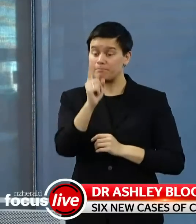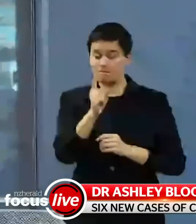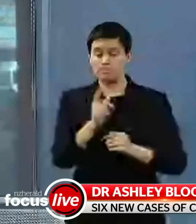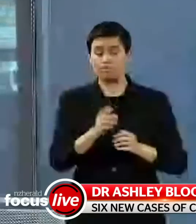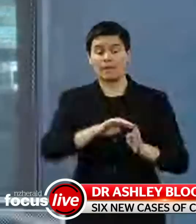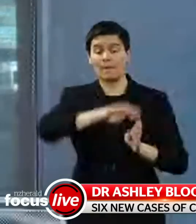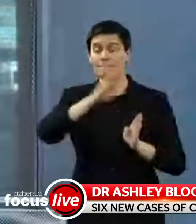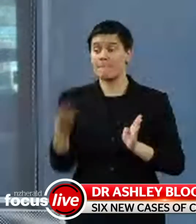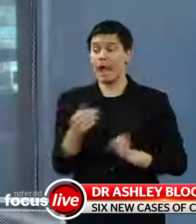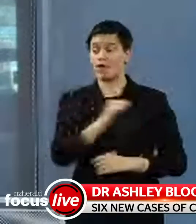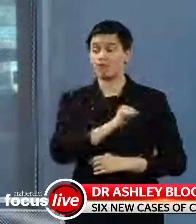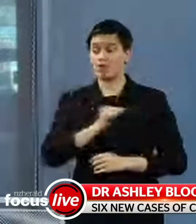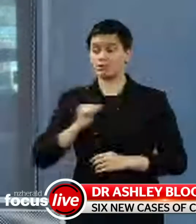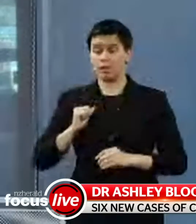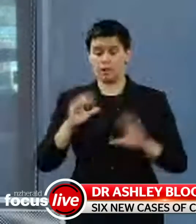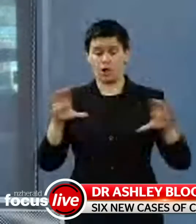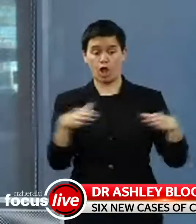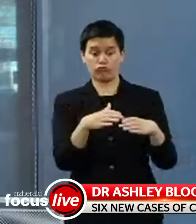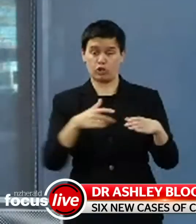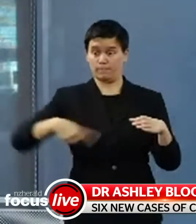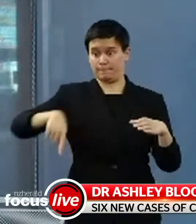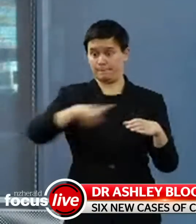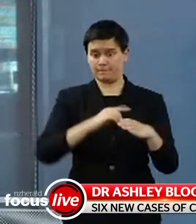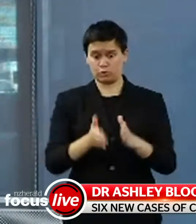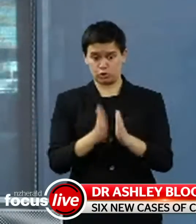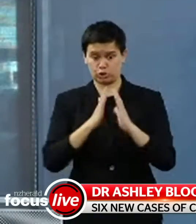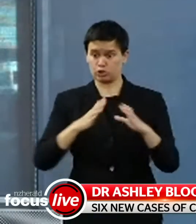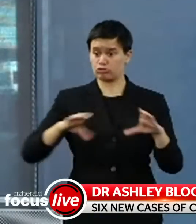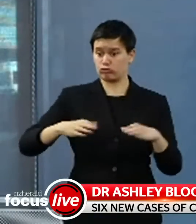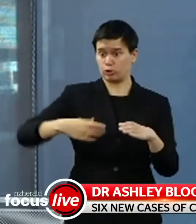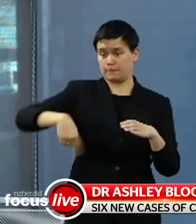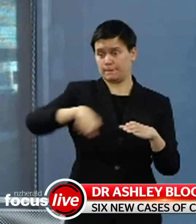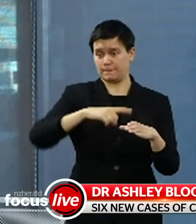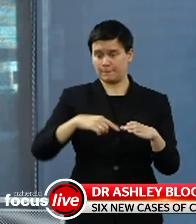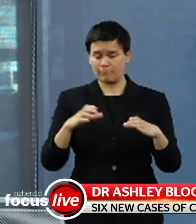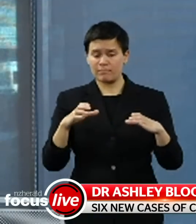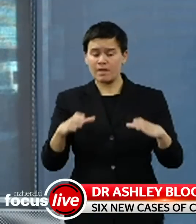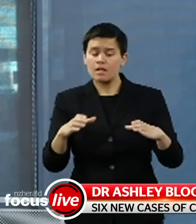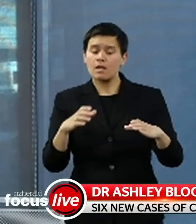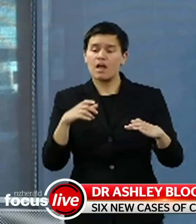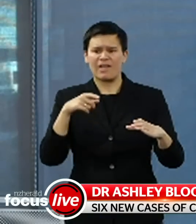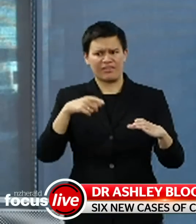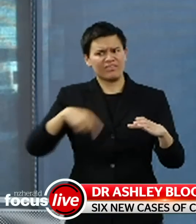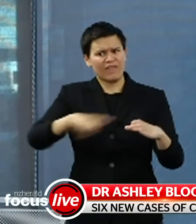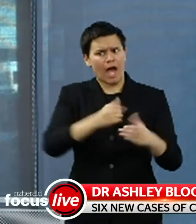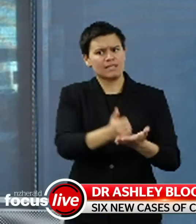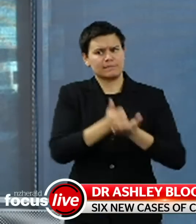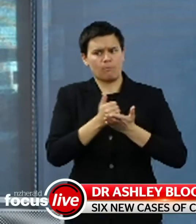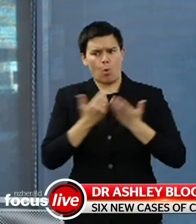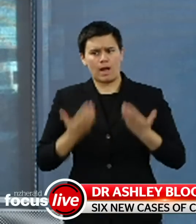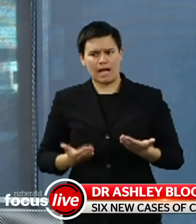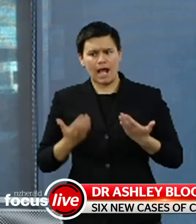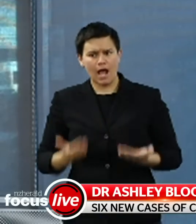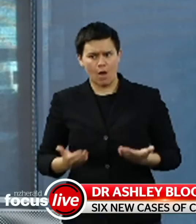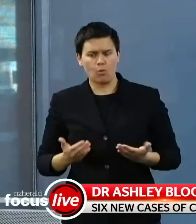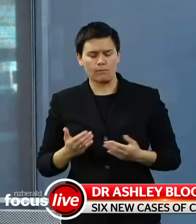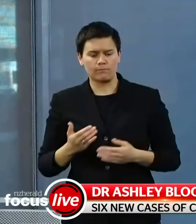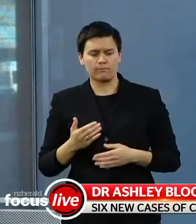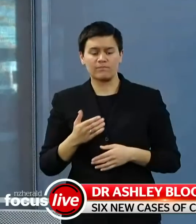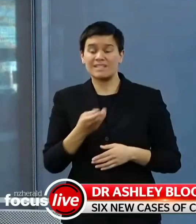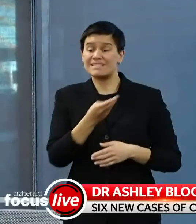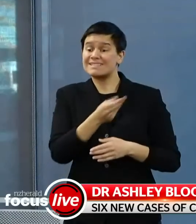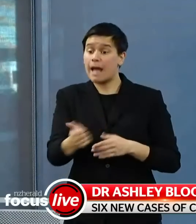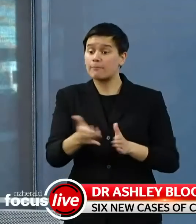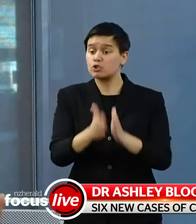has been very supportive, and in particular because there are members of the congregation who are nurses, and they've got involved in actually helping explain and